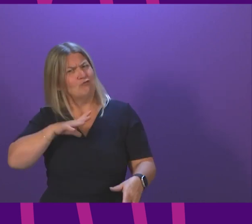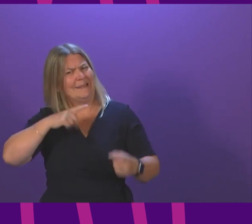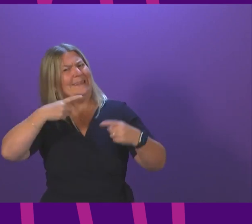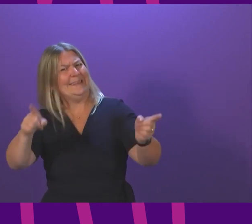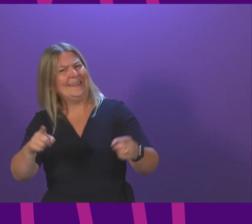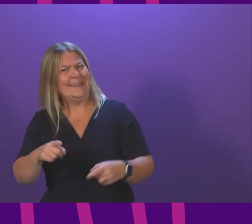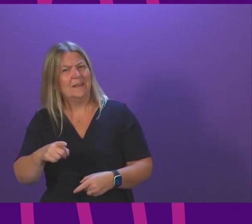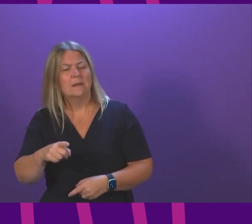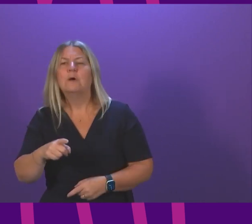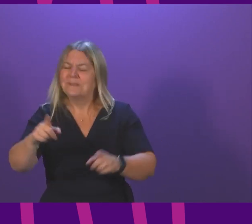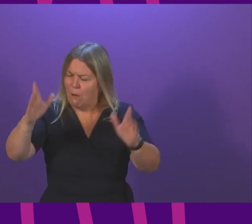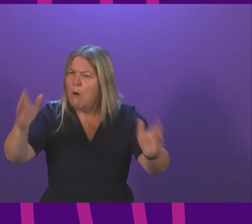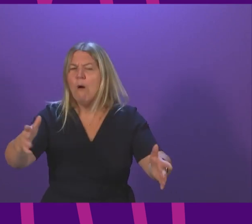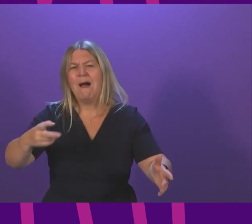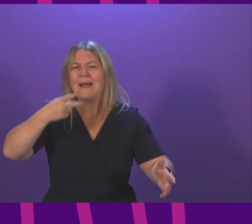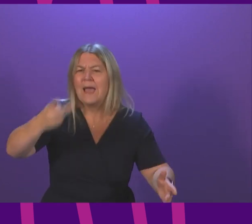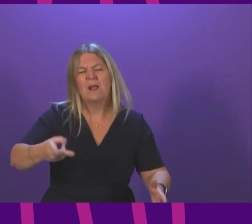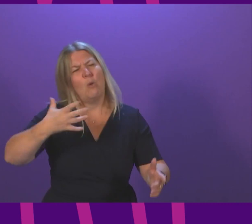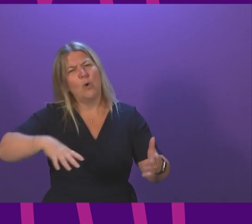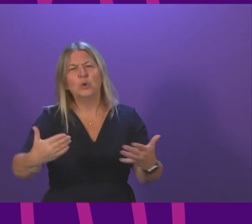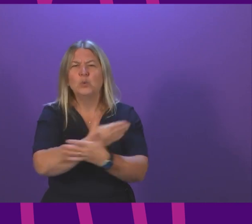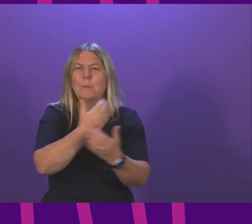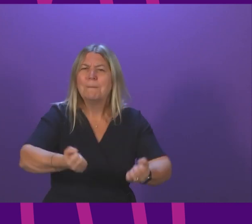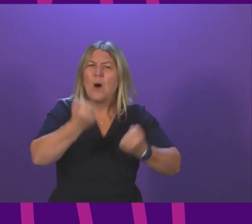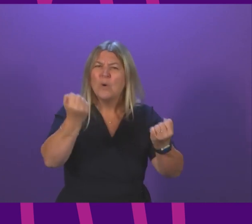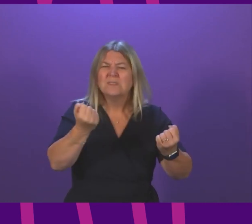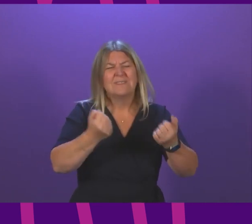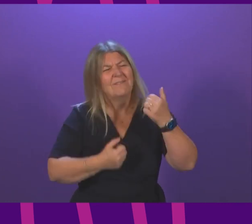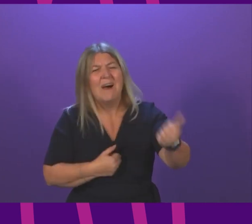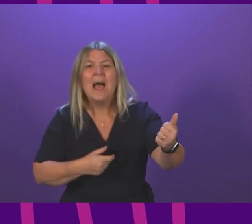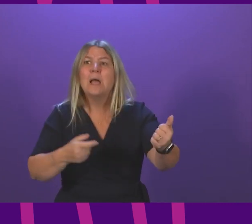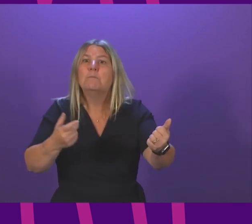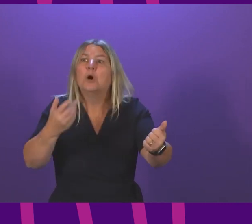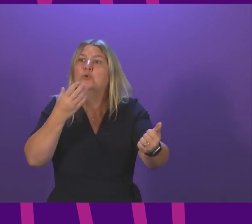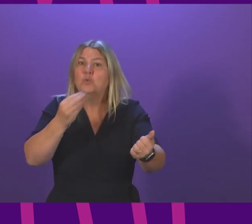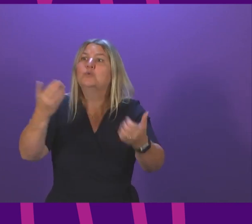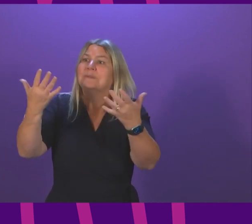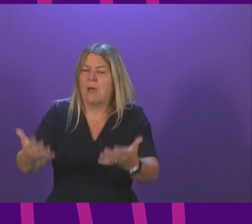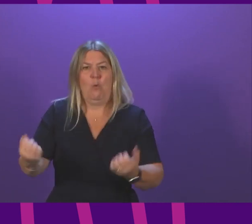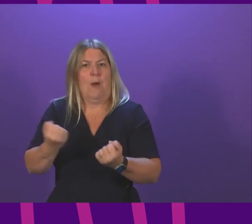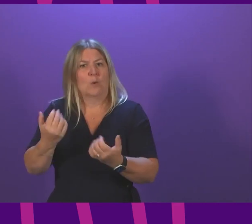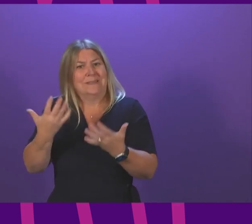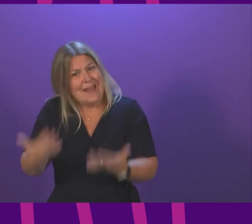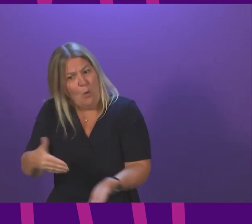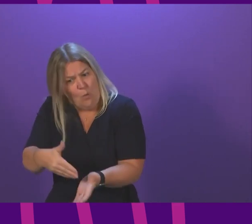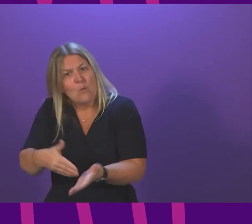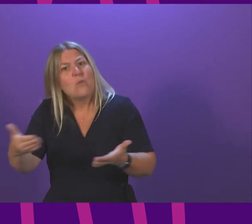about what new powers we want let's use the powers we have to change people's lives in the here and now